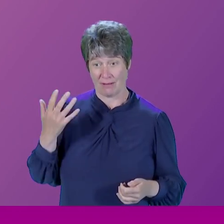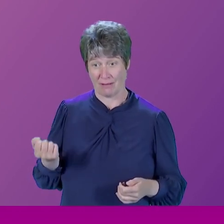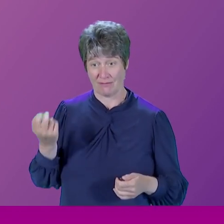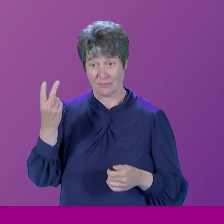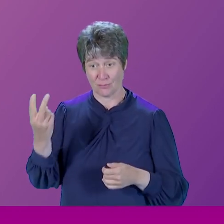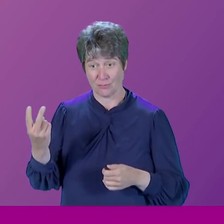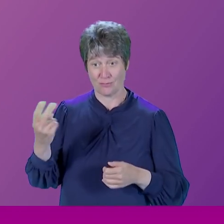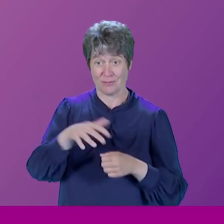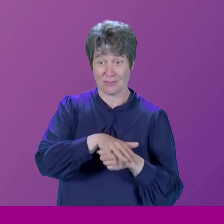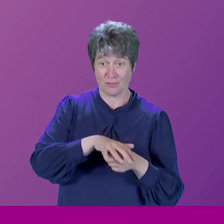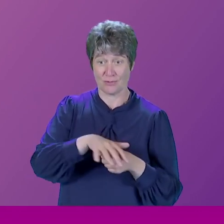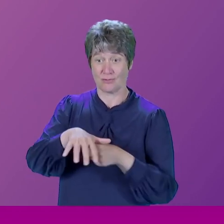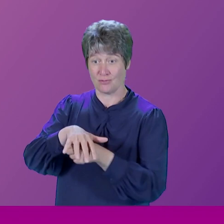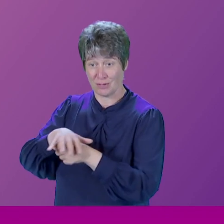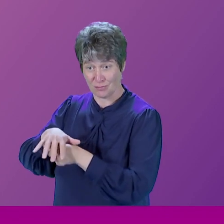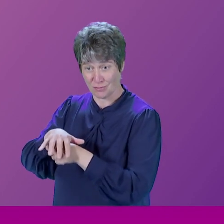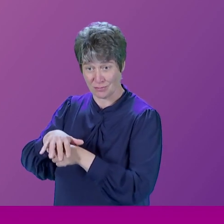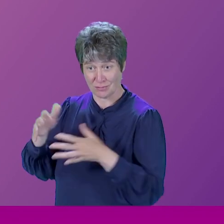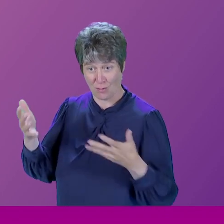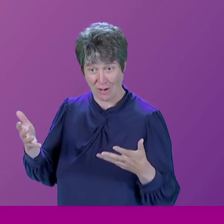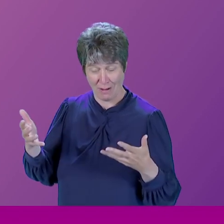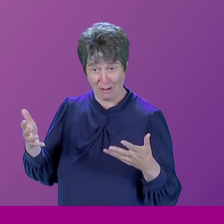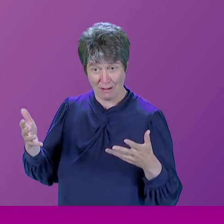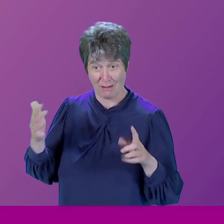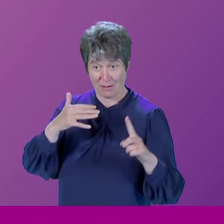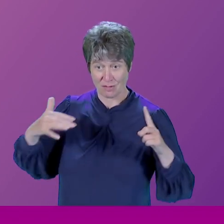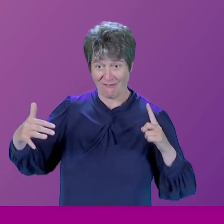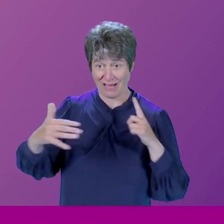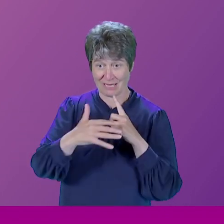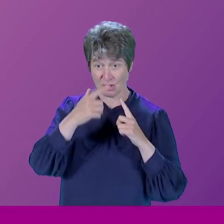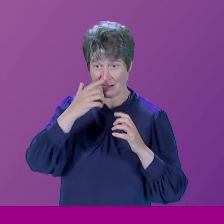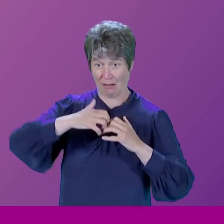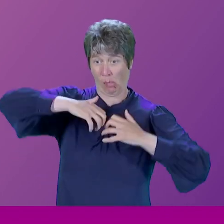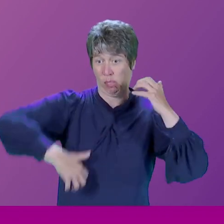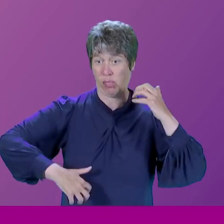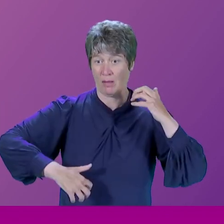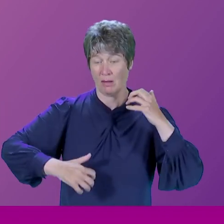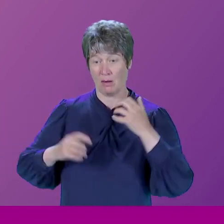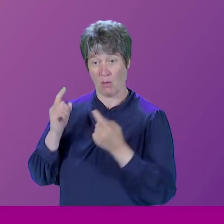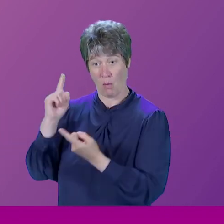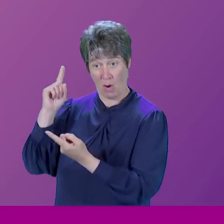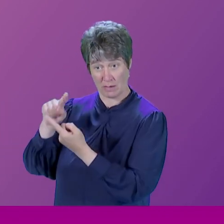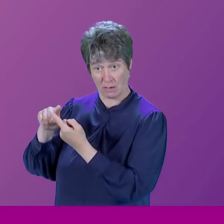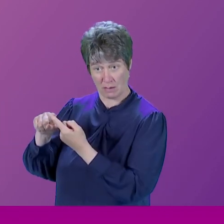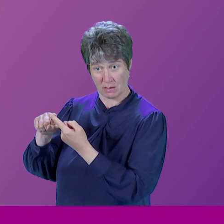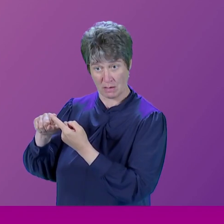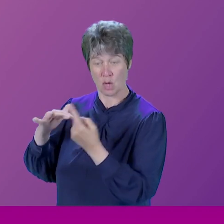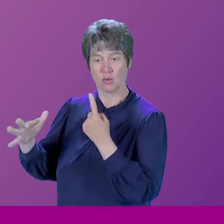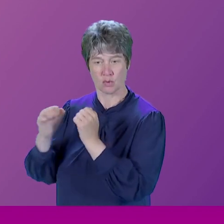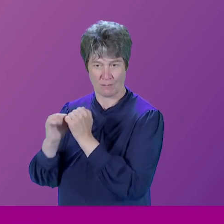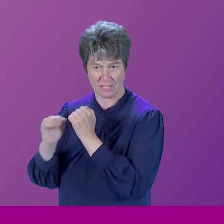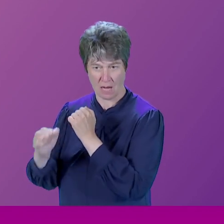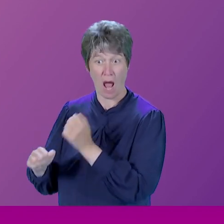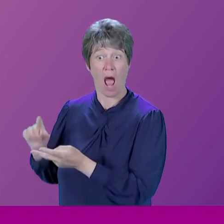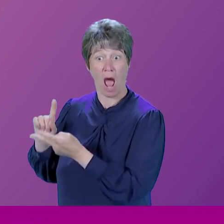breaks down, it's like Lord of the Flies, is one, social media, and secondly, sort of road rage. I I don't know why